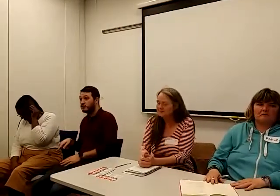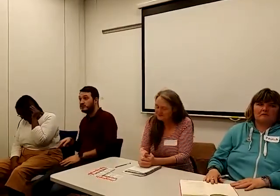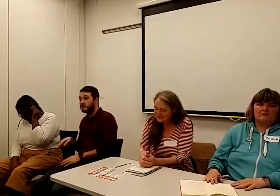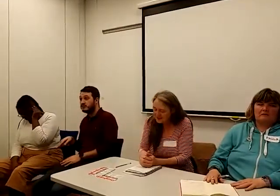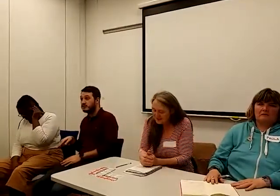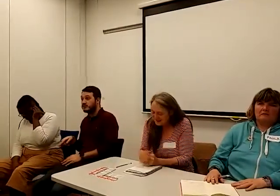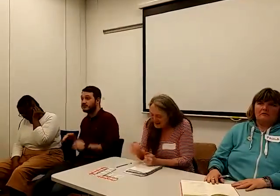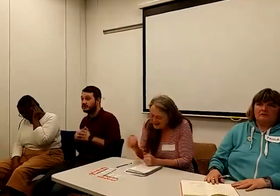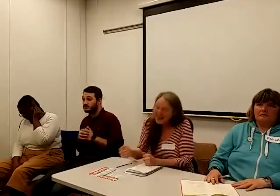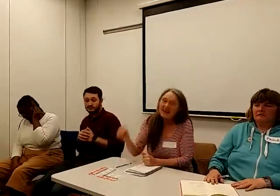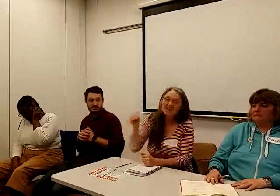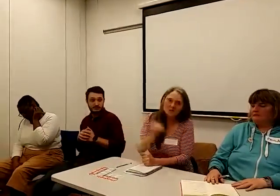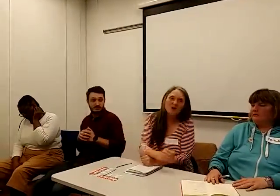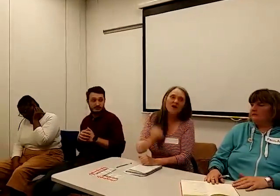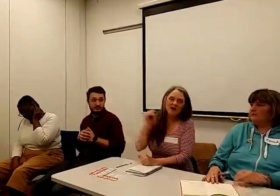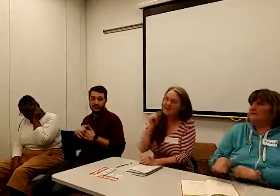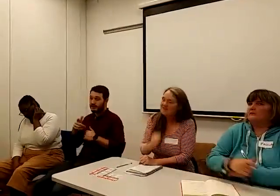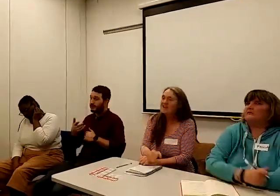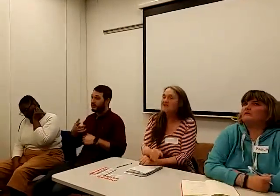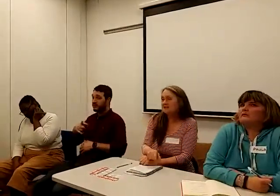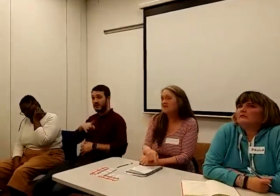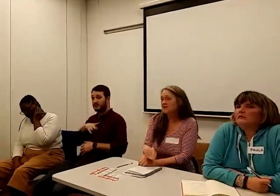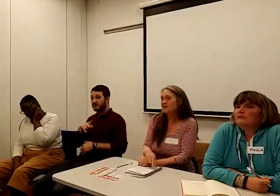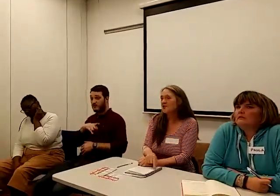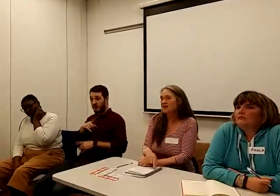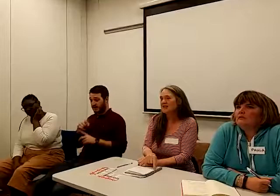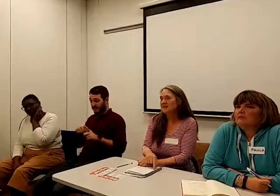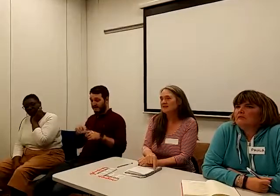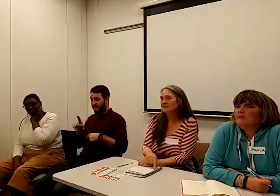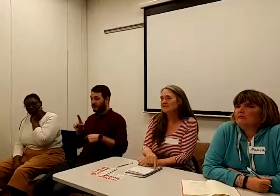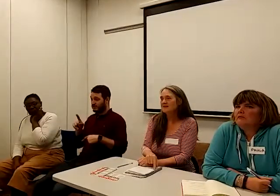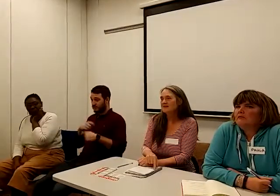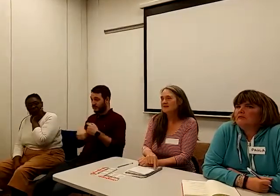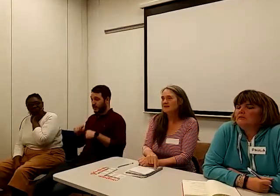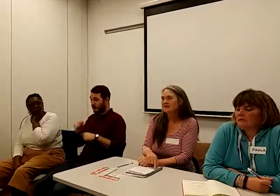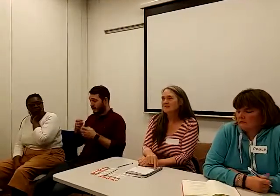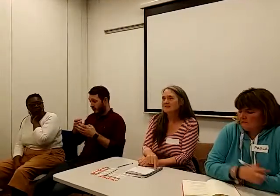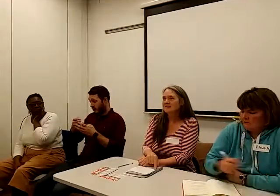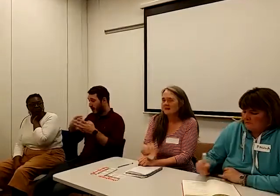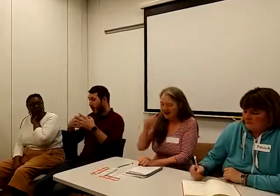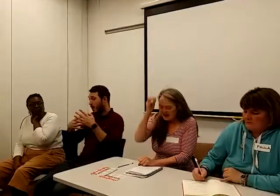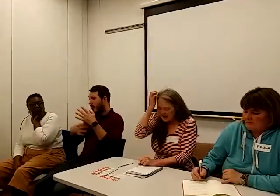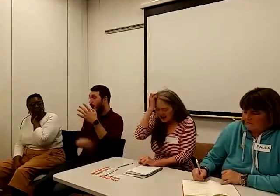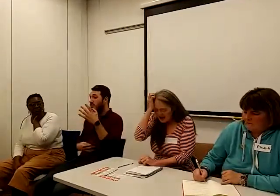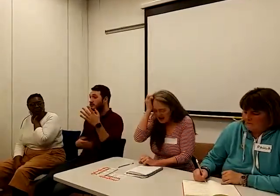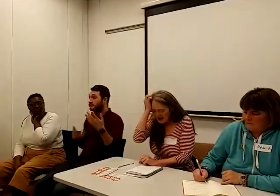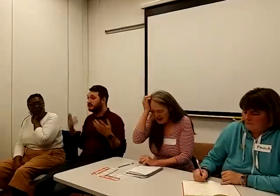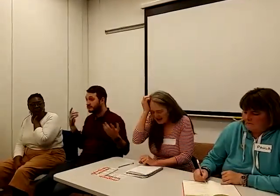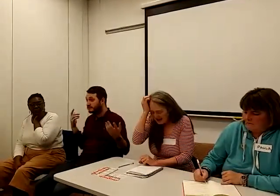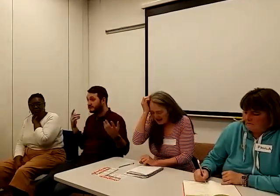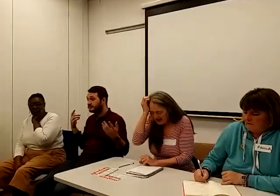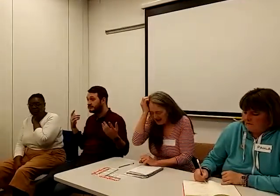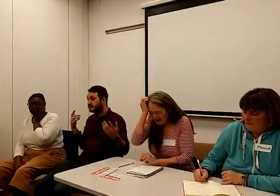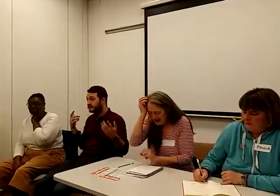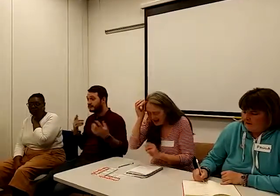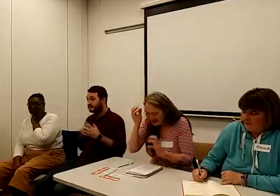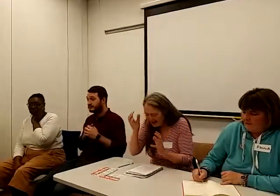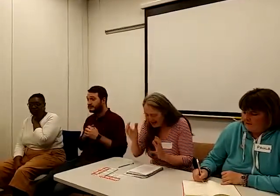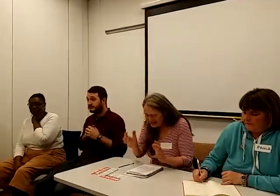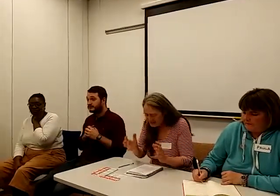and that is why evictions are soaring and that